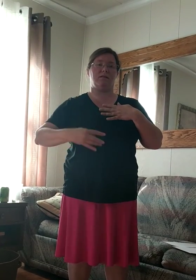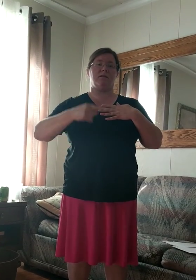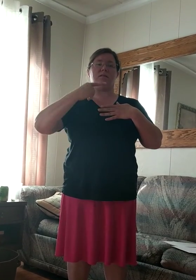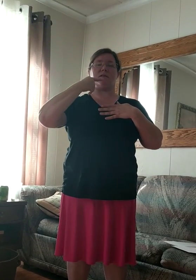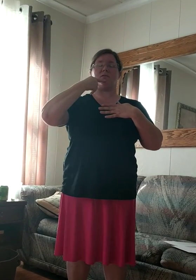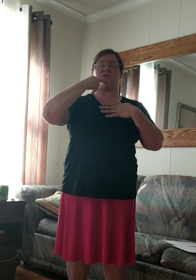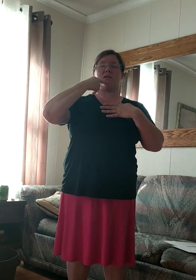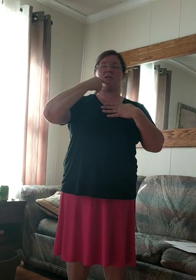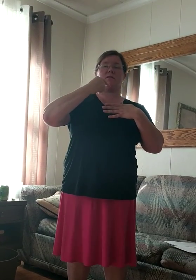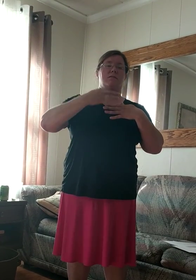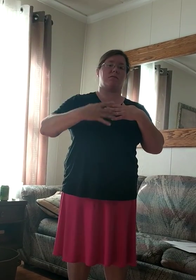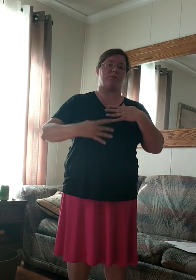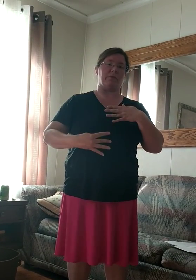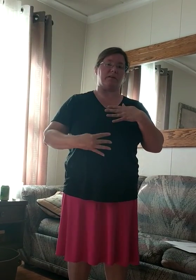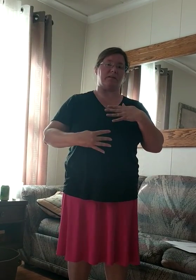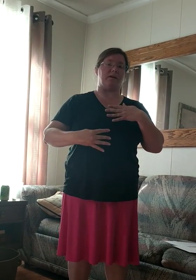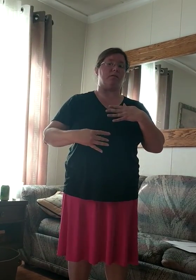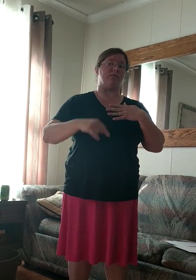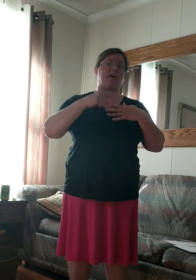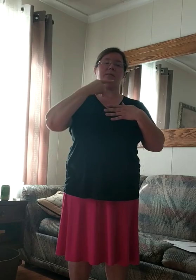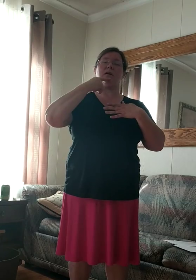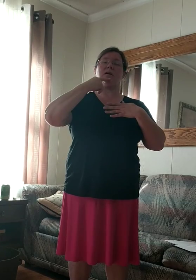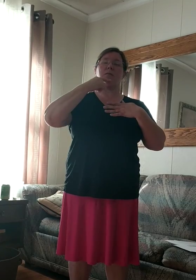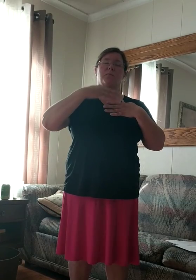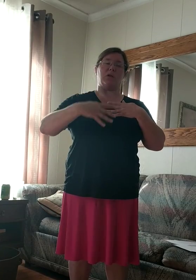Touch your chin. Wiggle it down over the top. Blood.